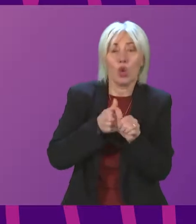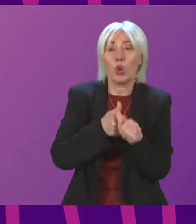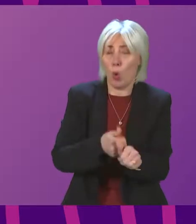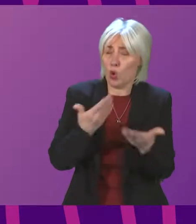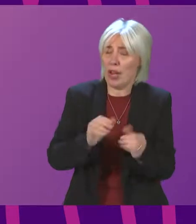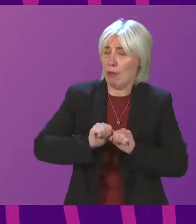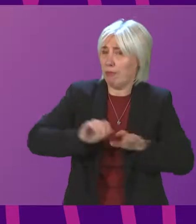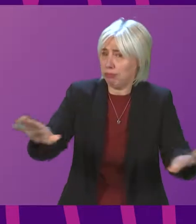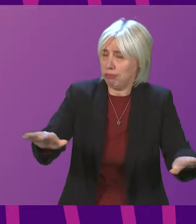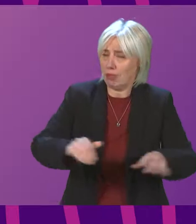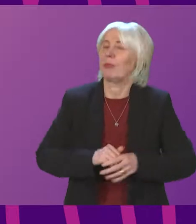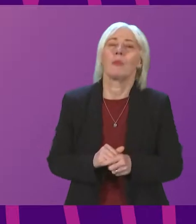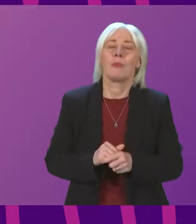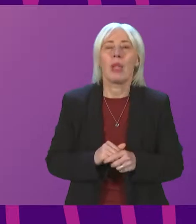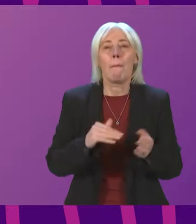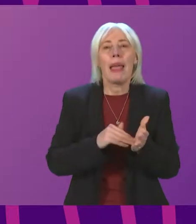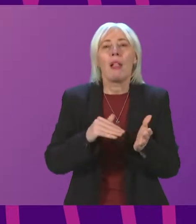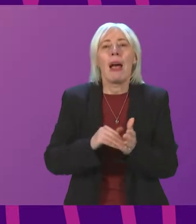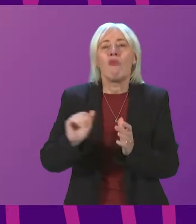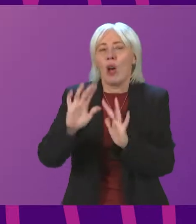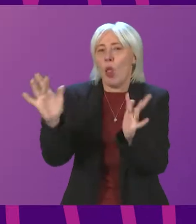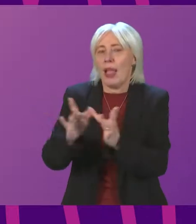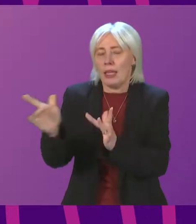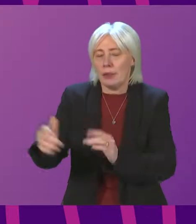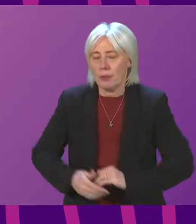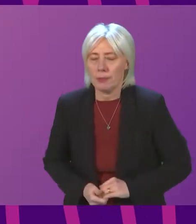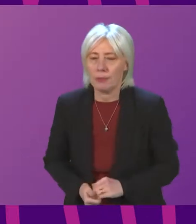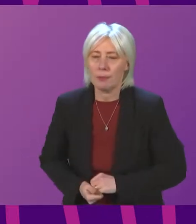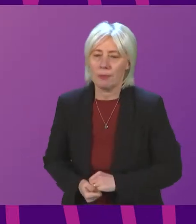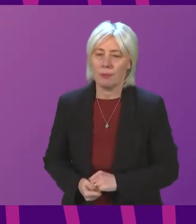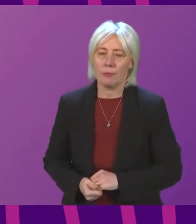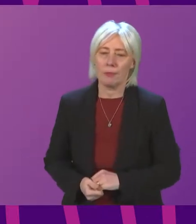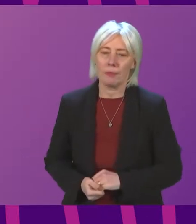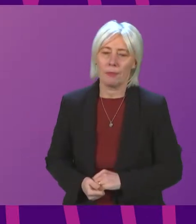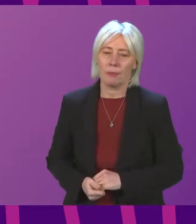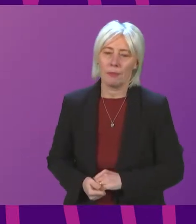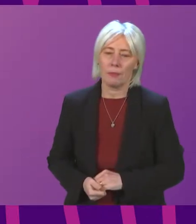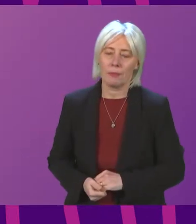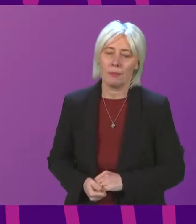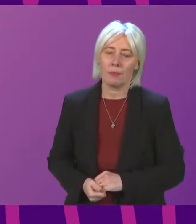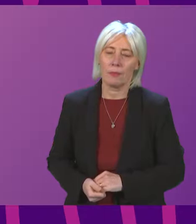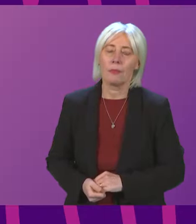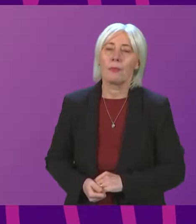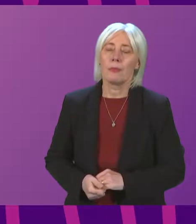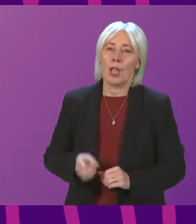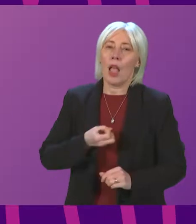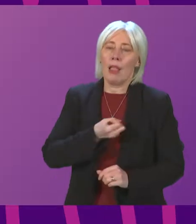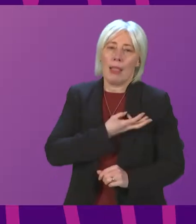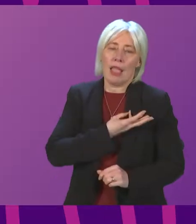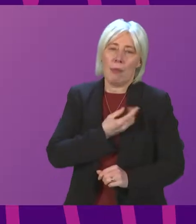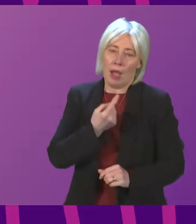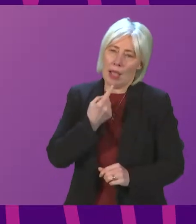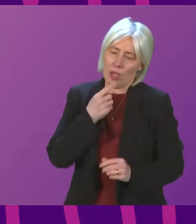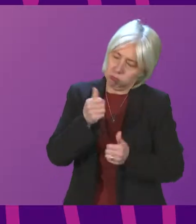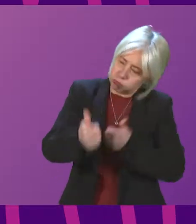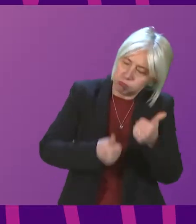Labour benches send our best wishes to